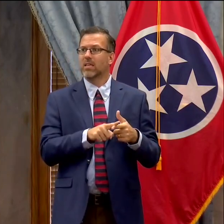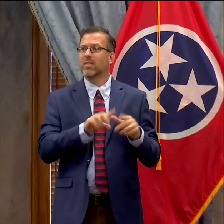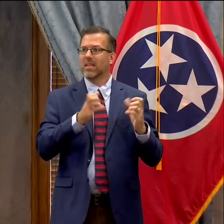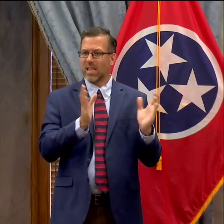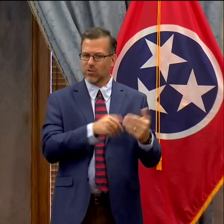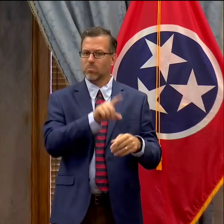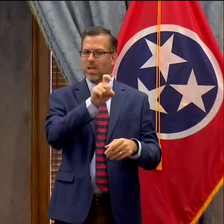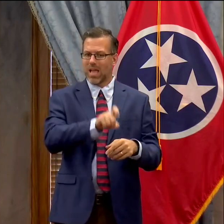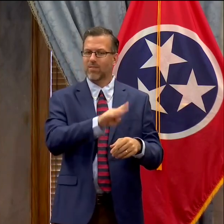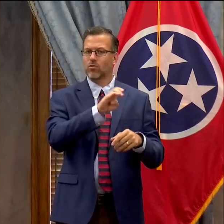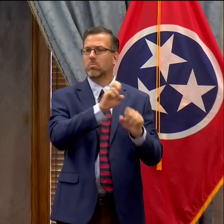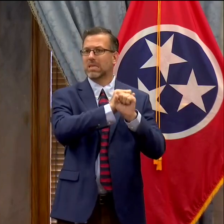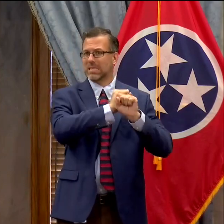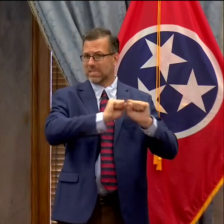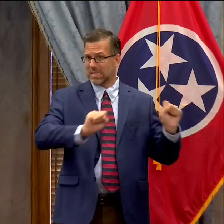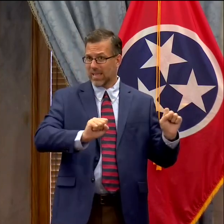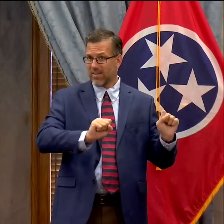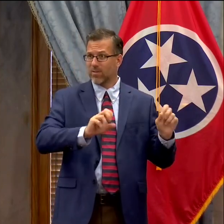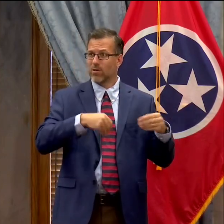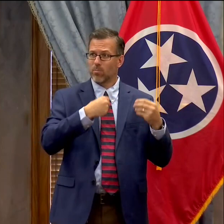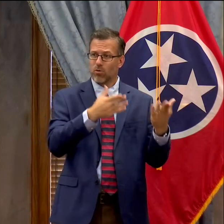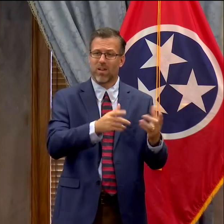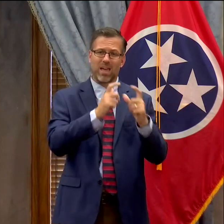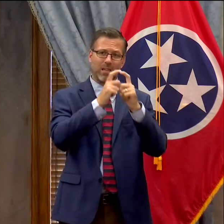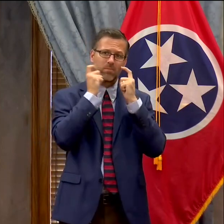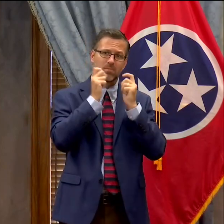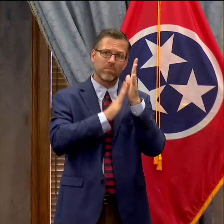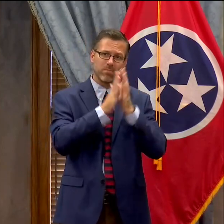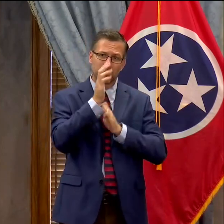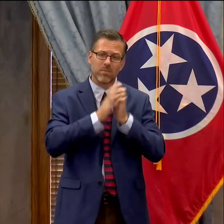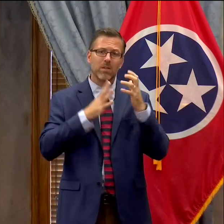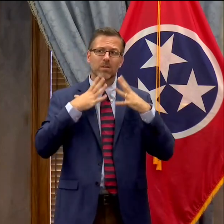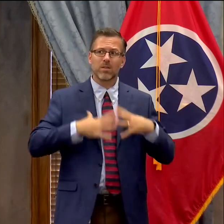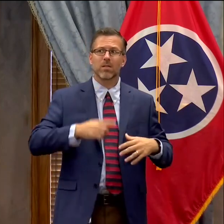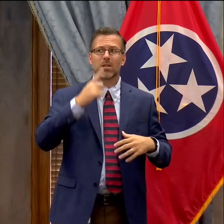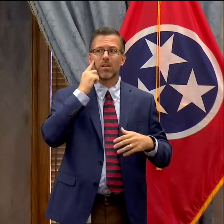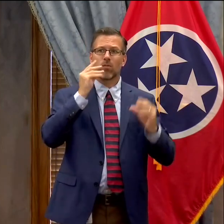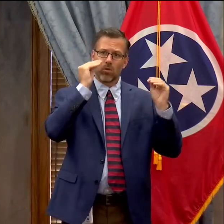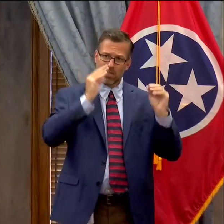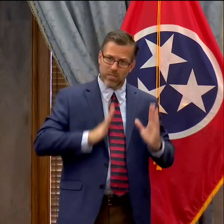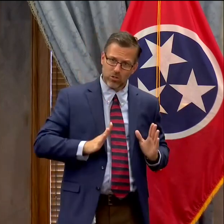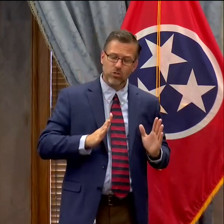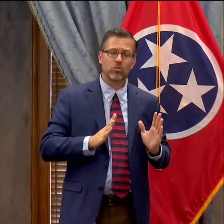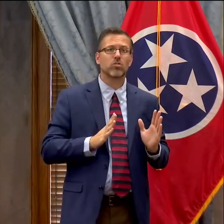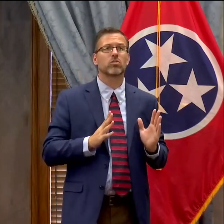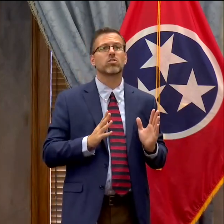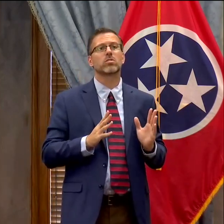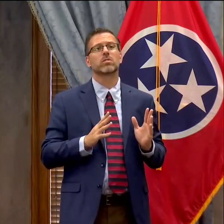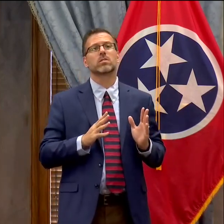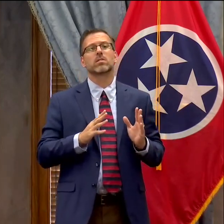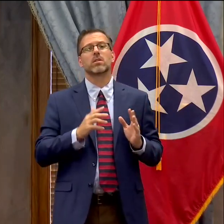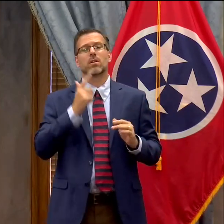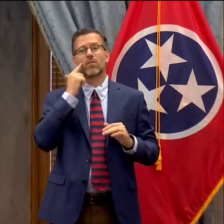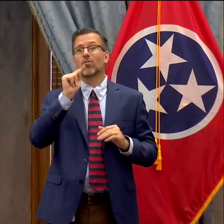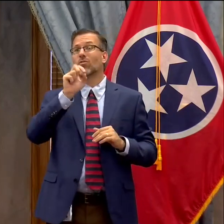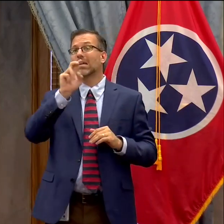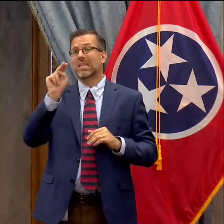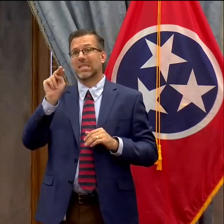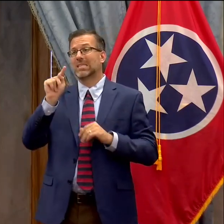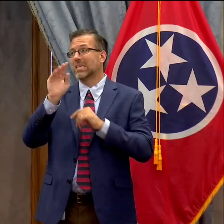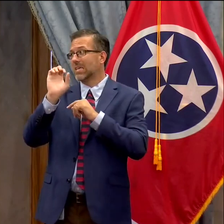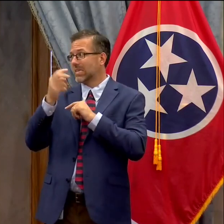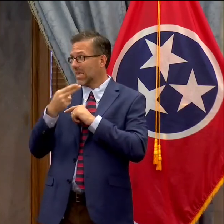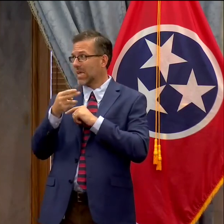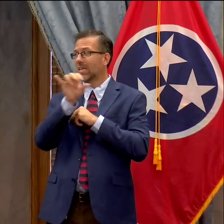possible by providing PPE for teachers and protocols as was discussed earlier for Tennessee Tech the same thing that's